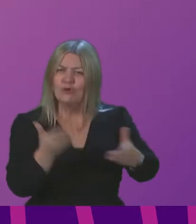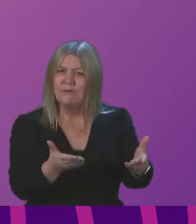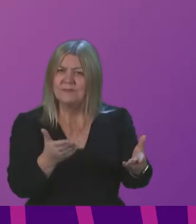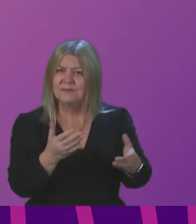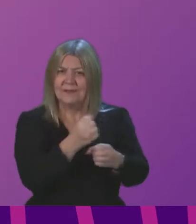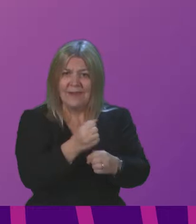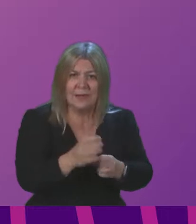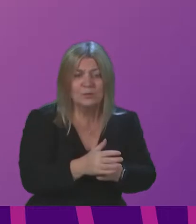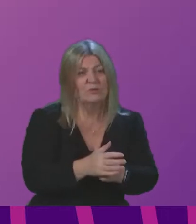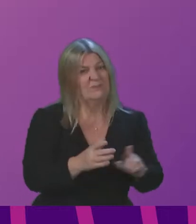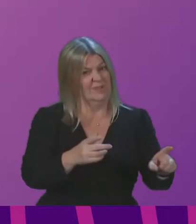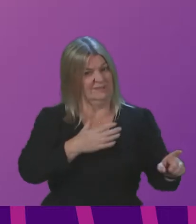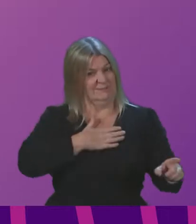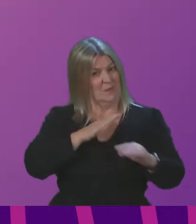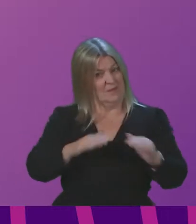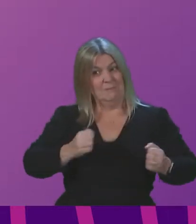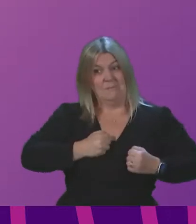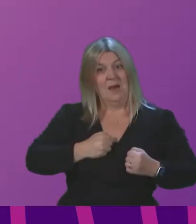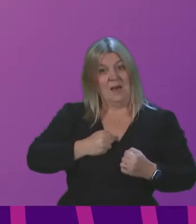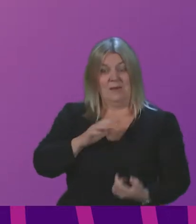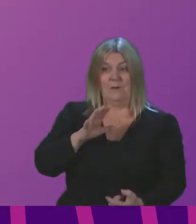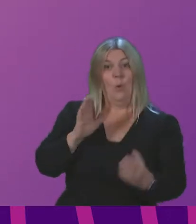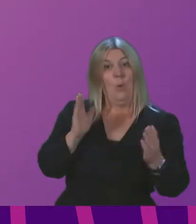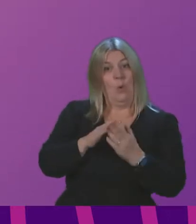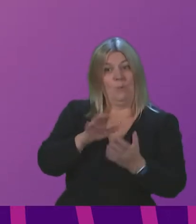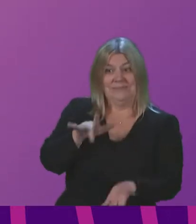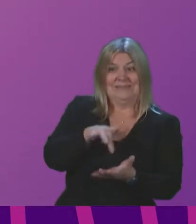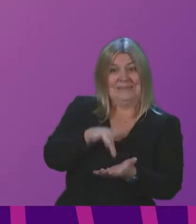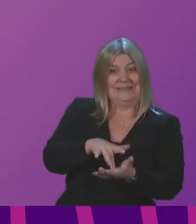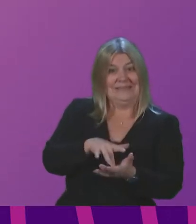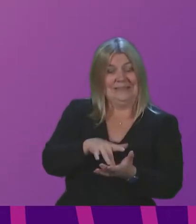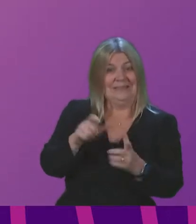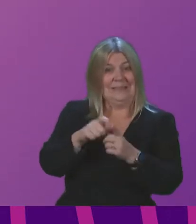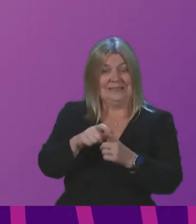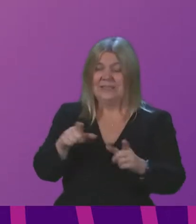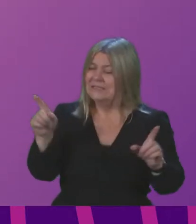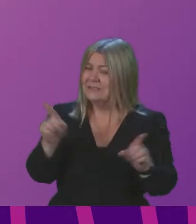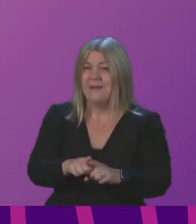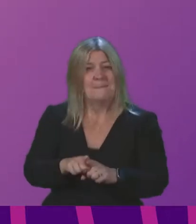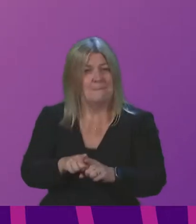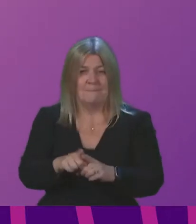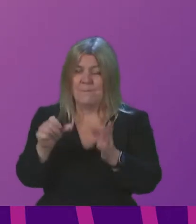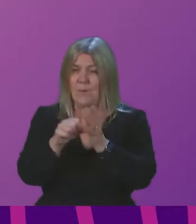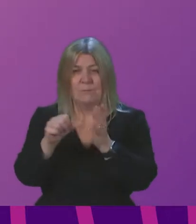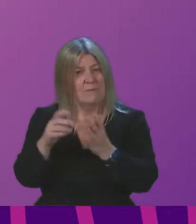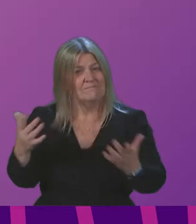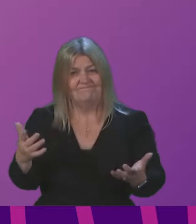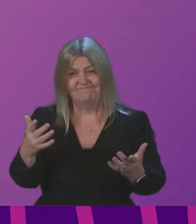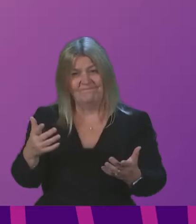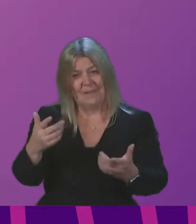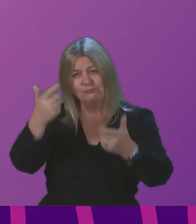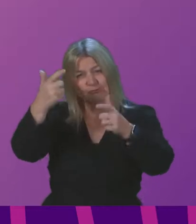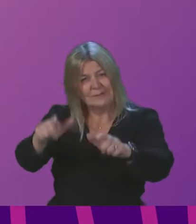described but also in my home city of Dundee where respite services have not been reactivated have not been part of the